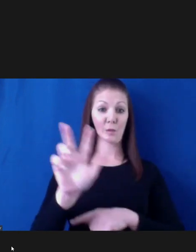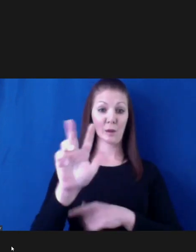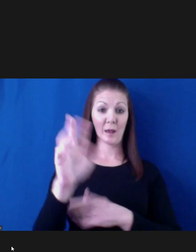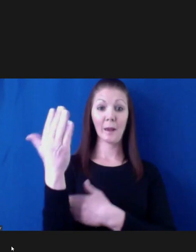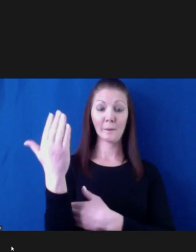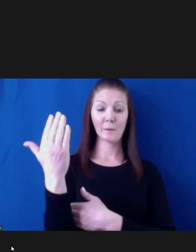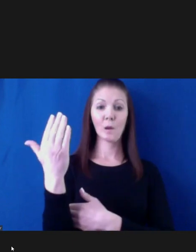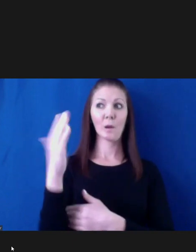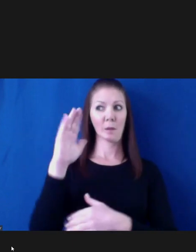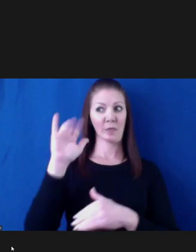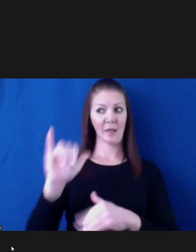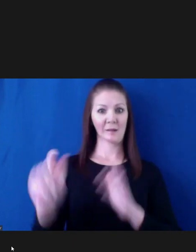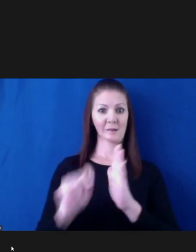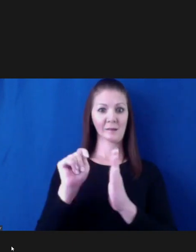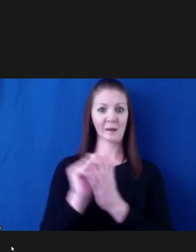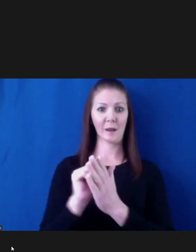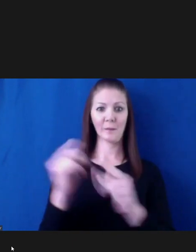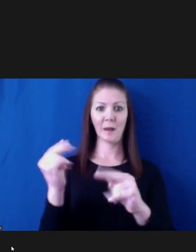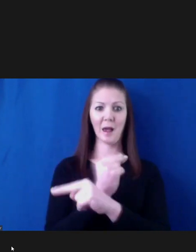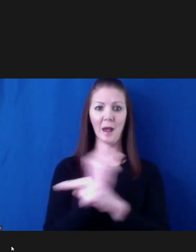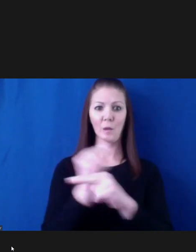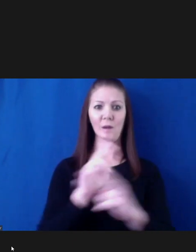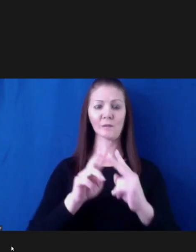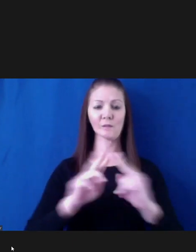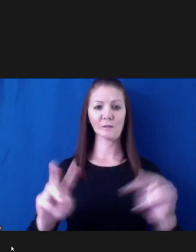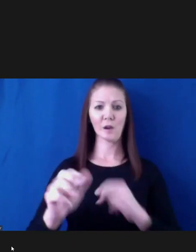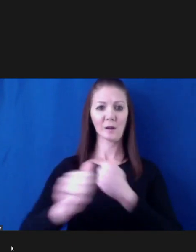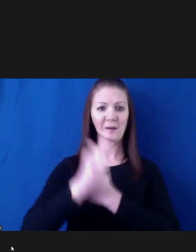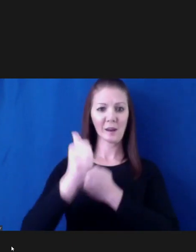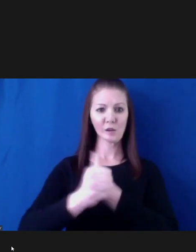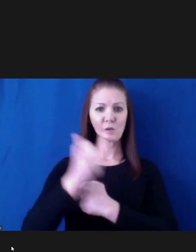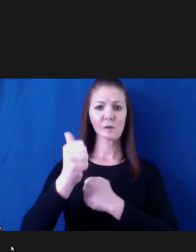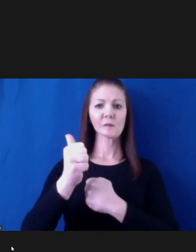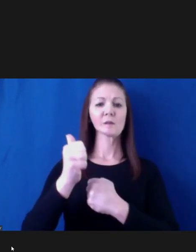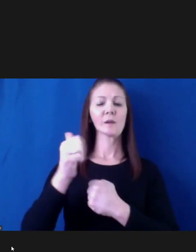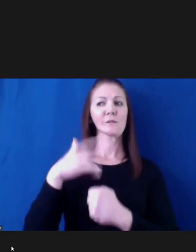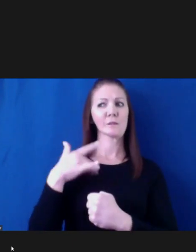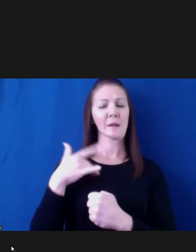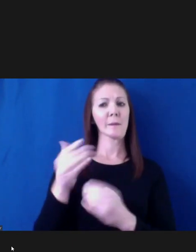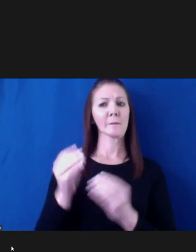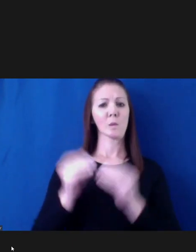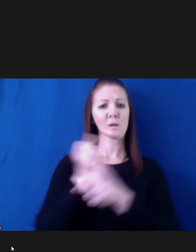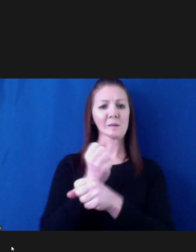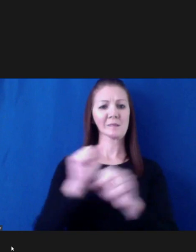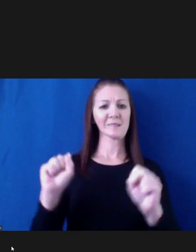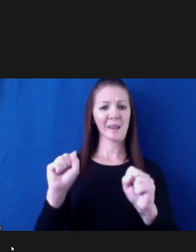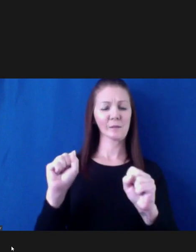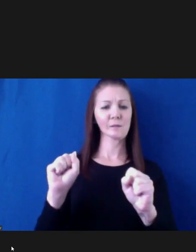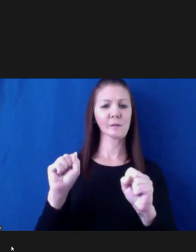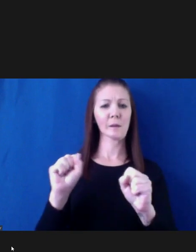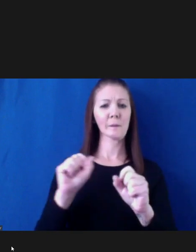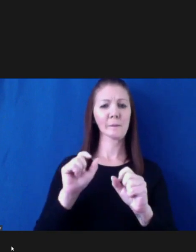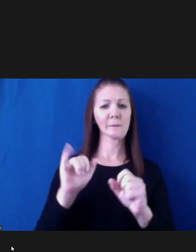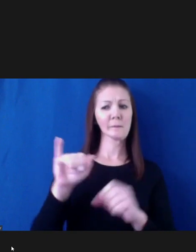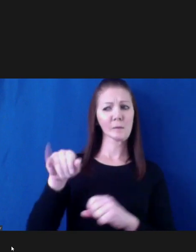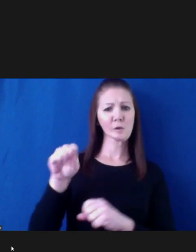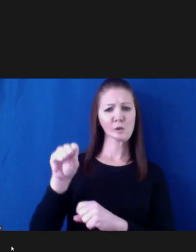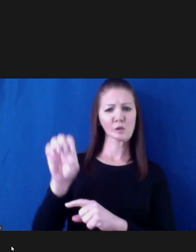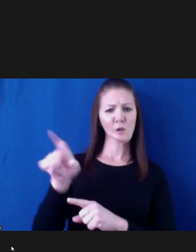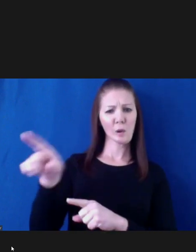visibility. It was the safe thing to do. You know, Joe, would you like to say something else about the enforcement there or James?